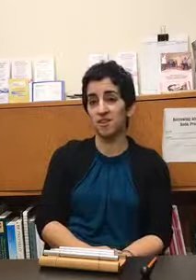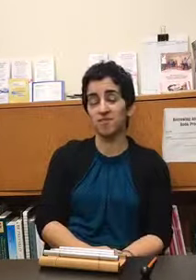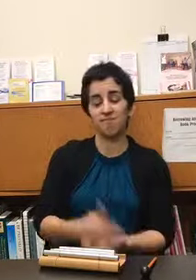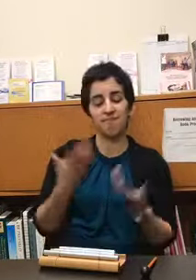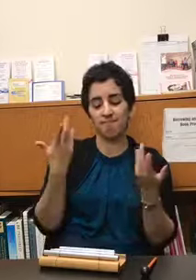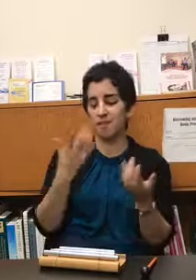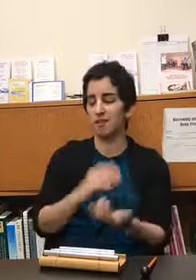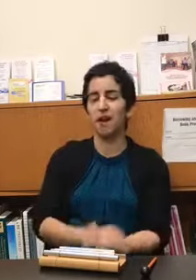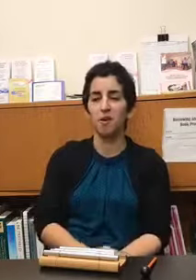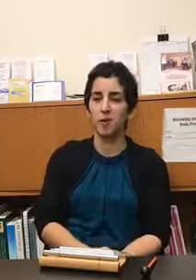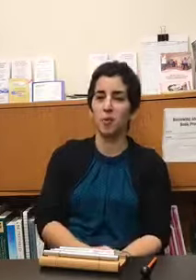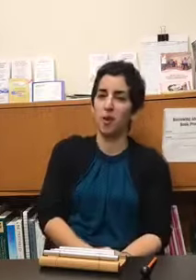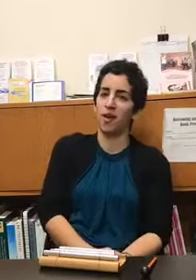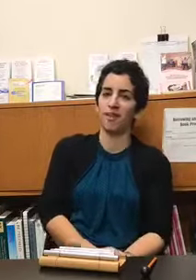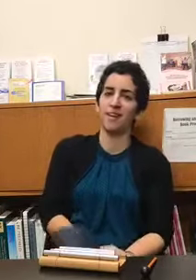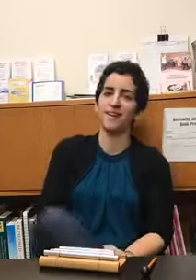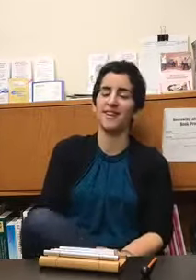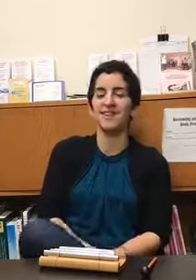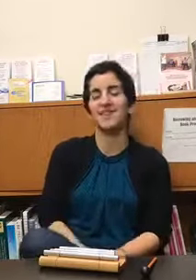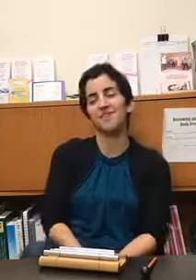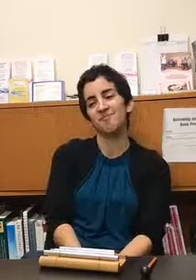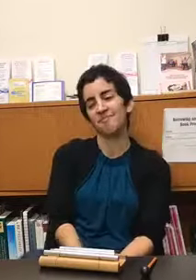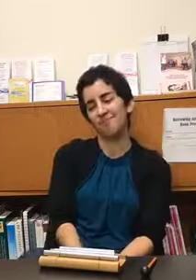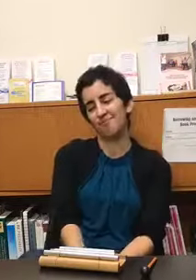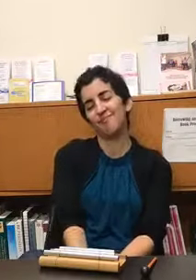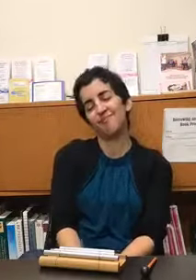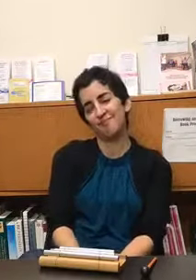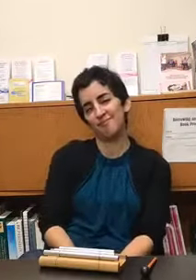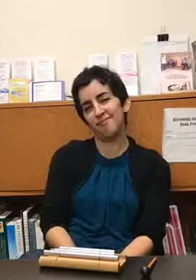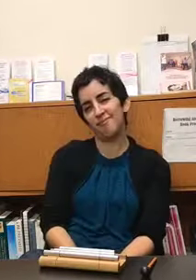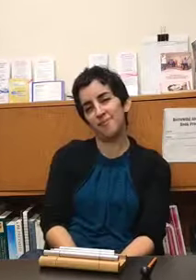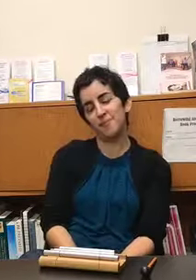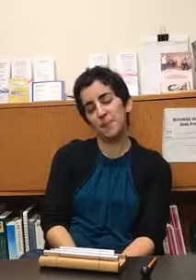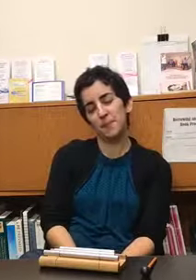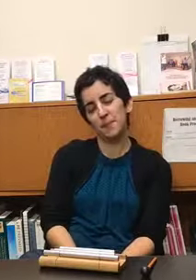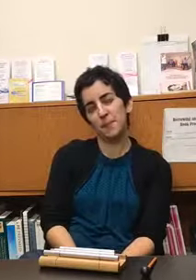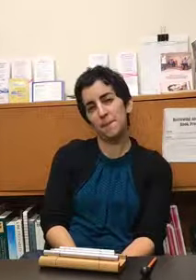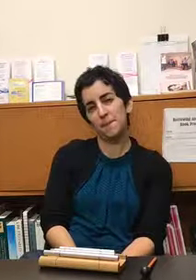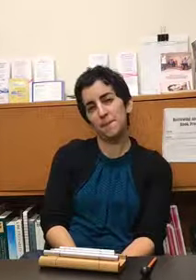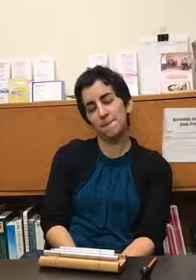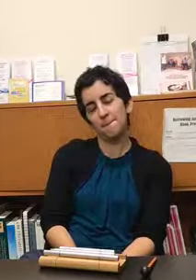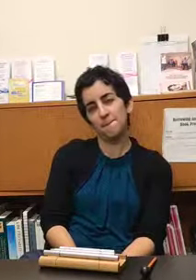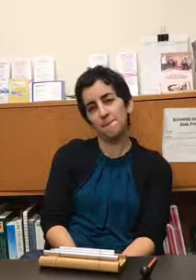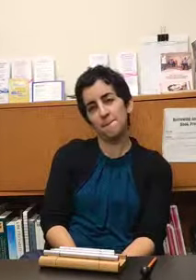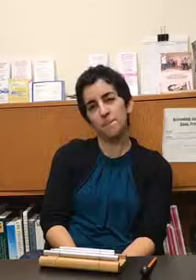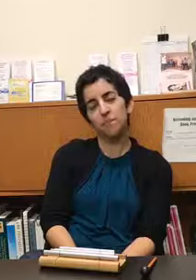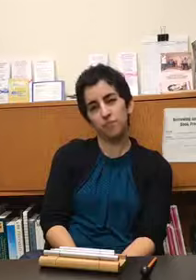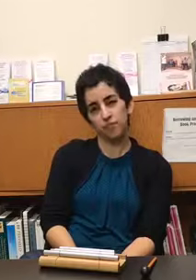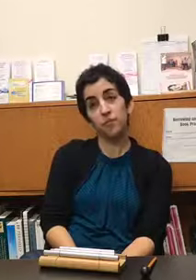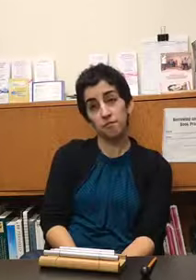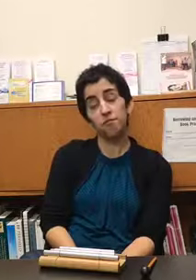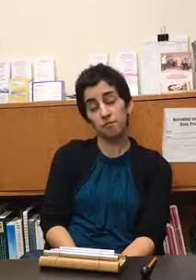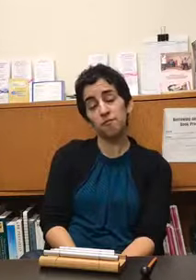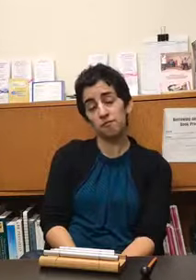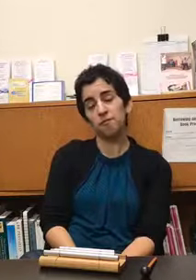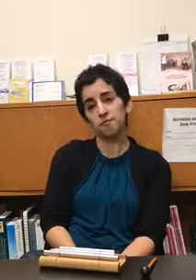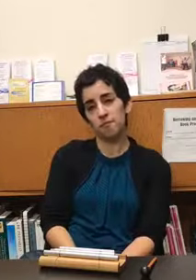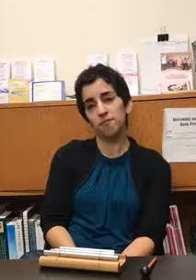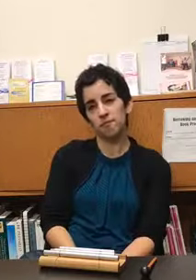there's a lot available online so when uh when people come to you to